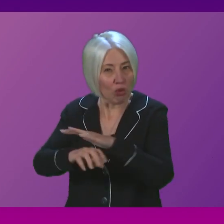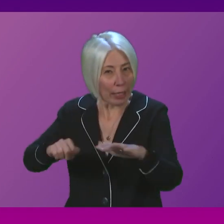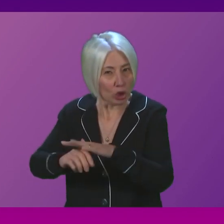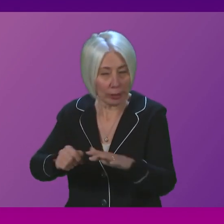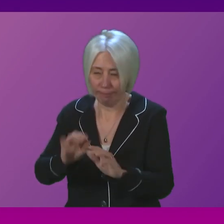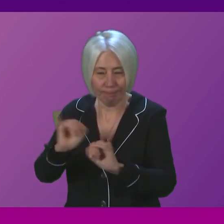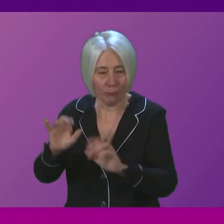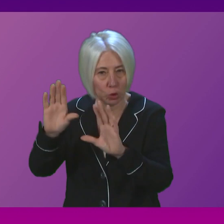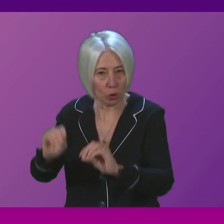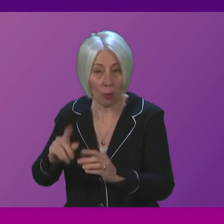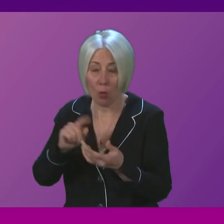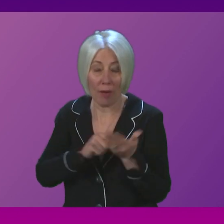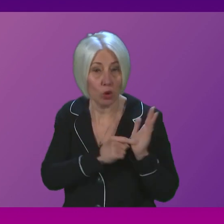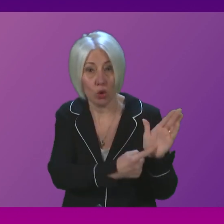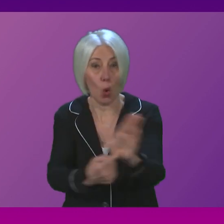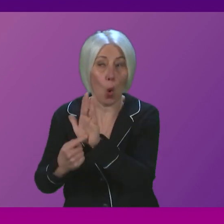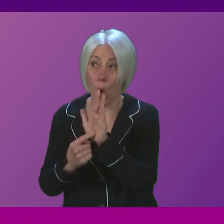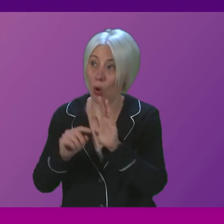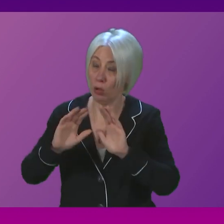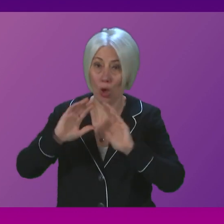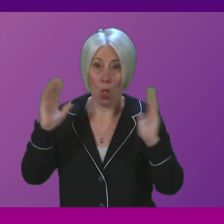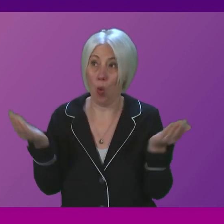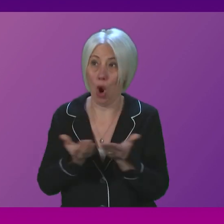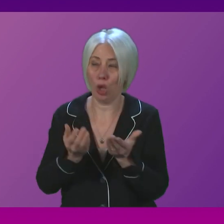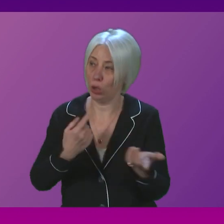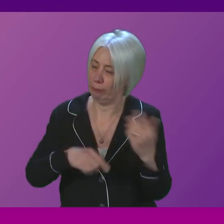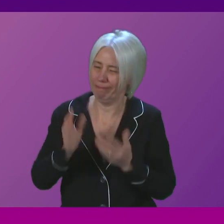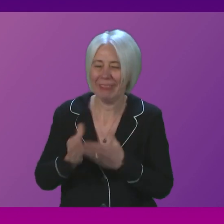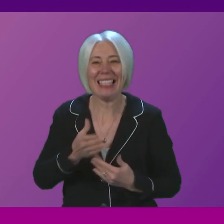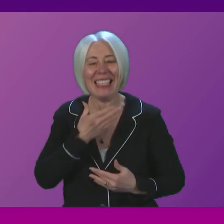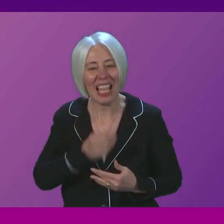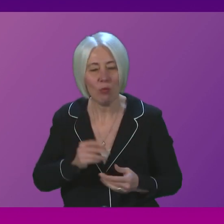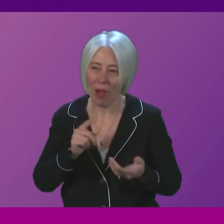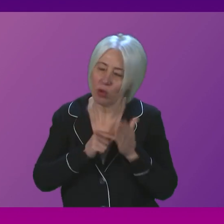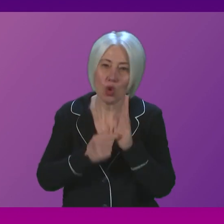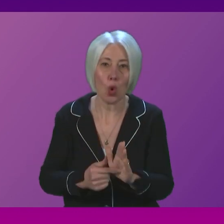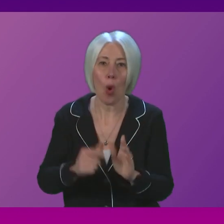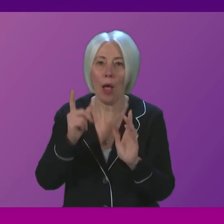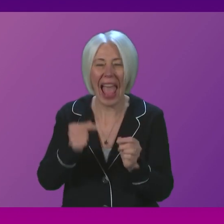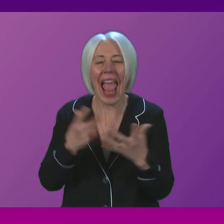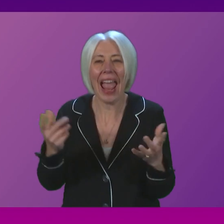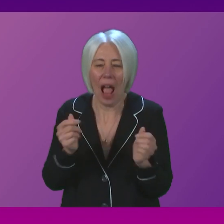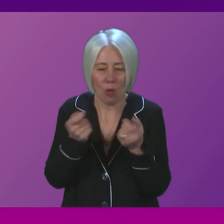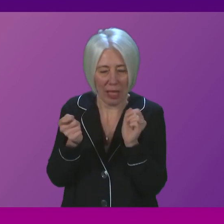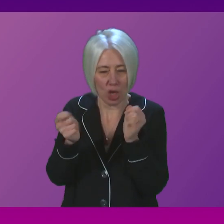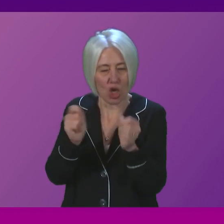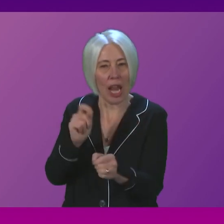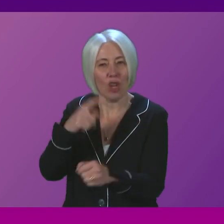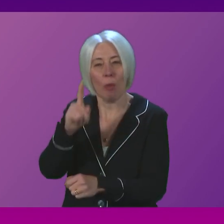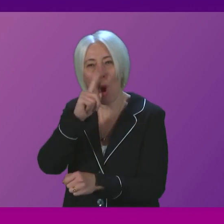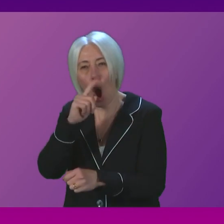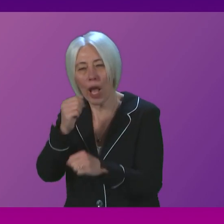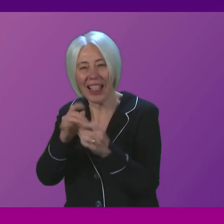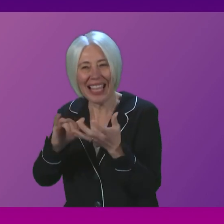and show the global leadership that is desperately needed on a just oil and gas transition first minister